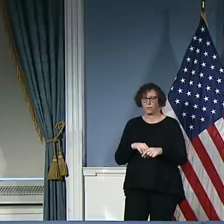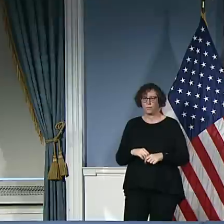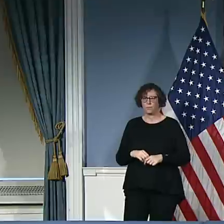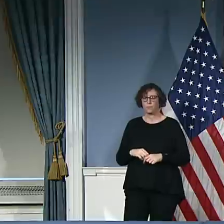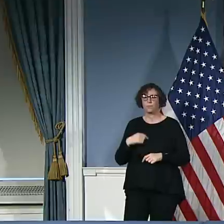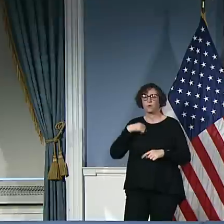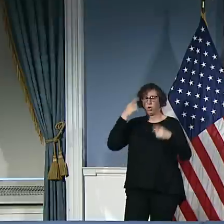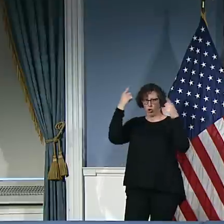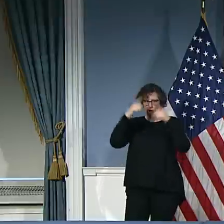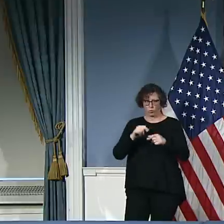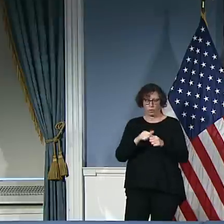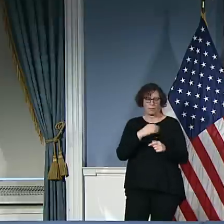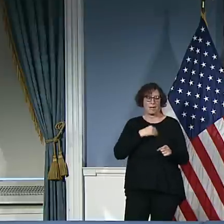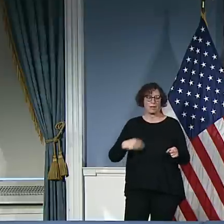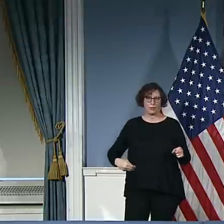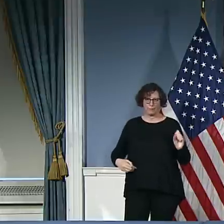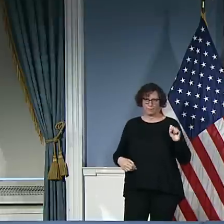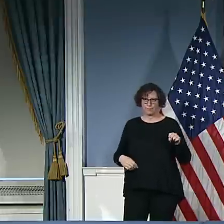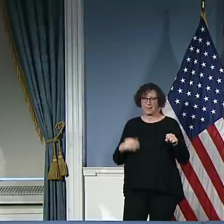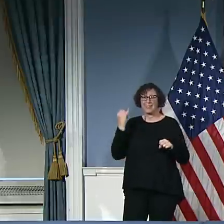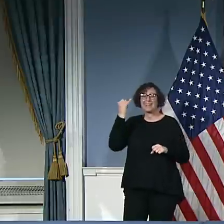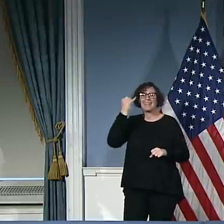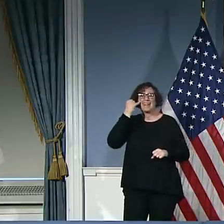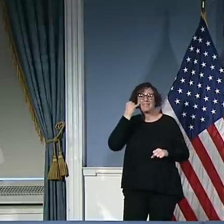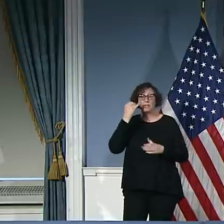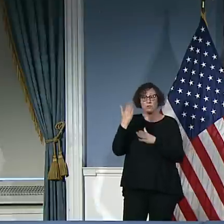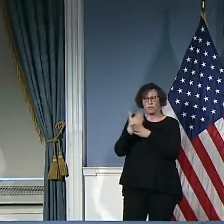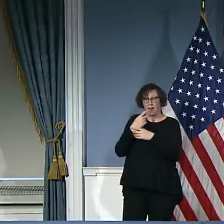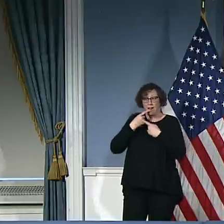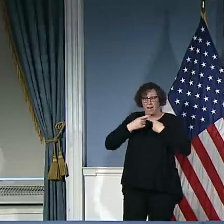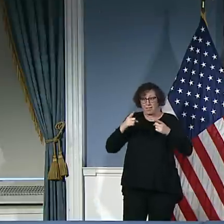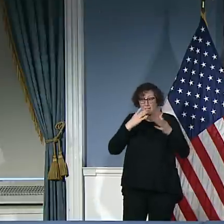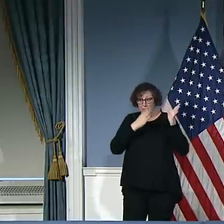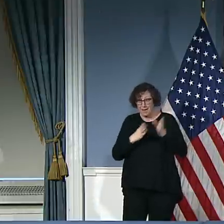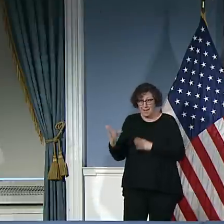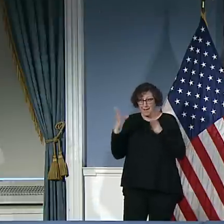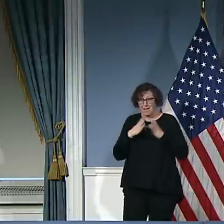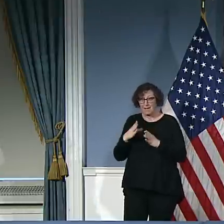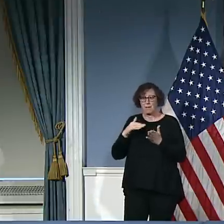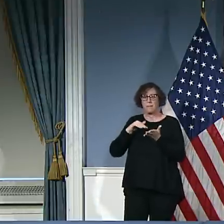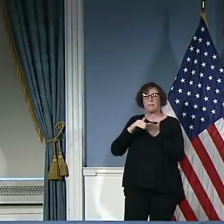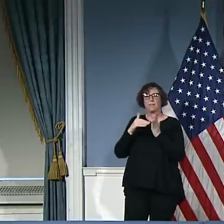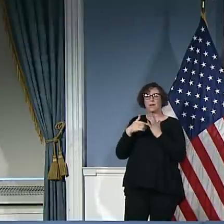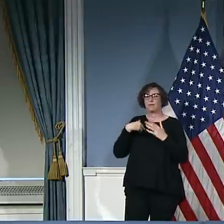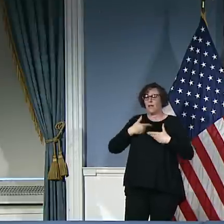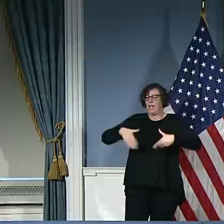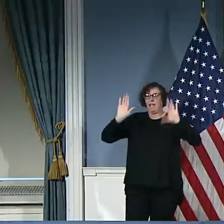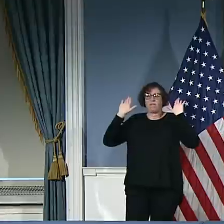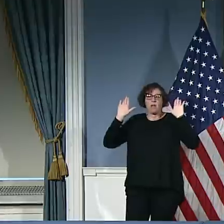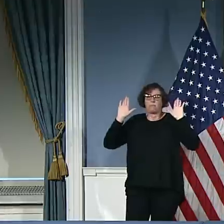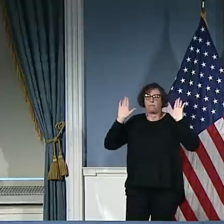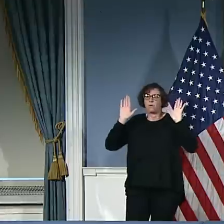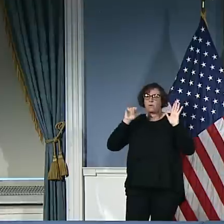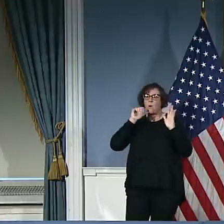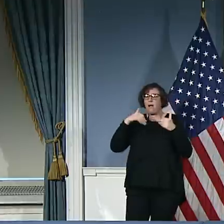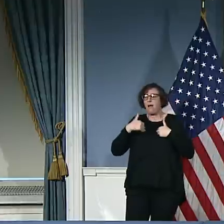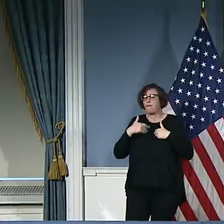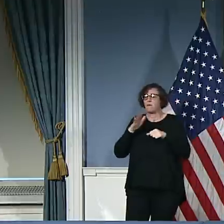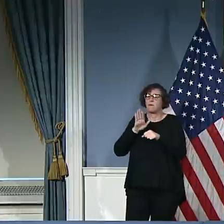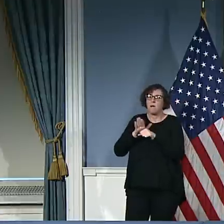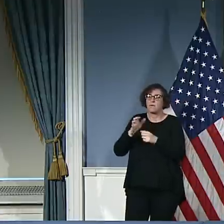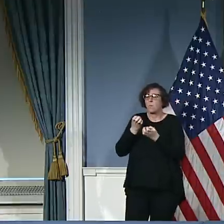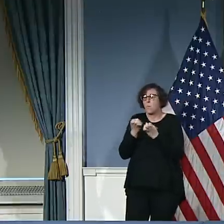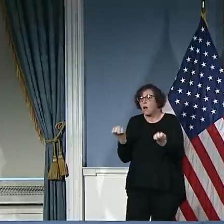we're not going to have the resources that we need in order to take care of everyone. And you've been very forceful about getting us those